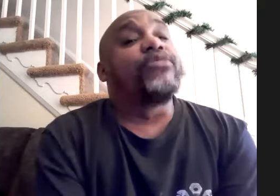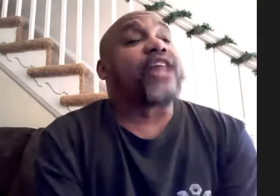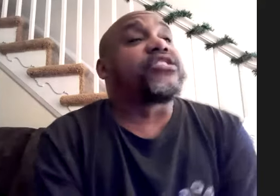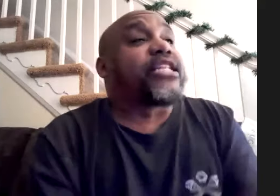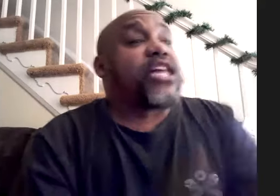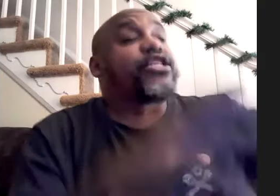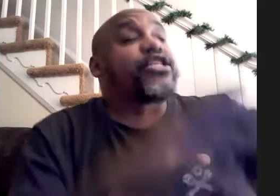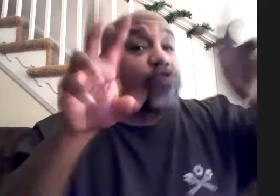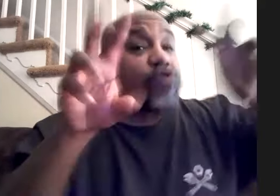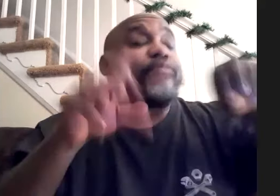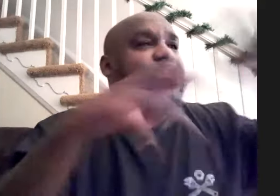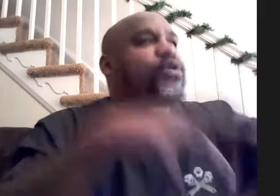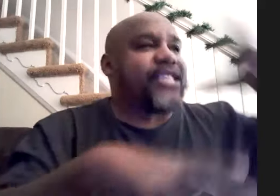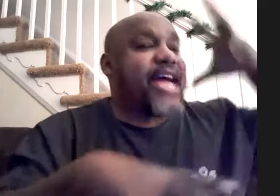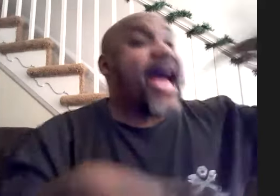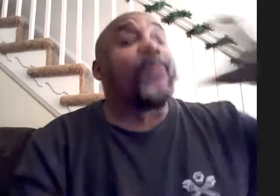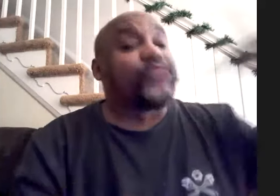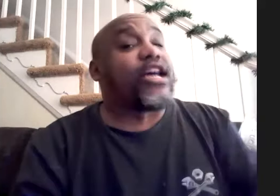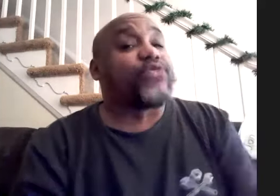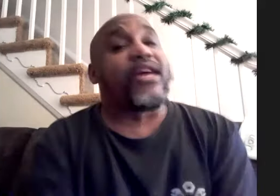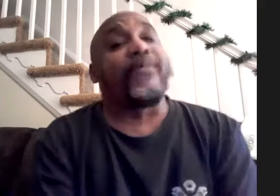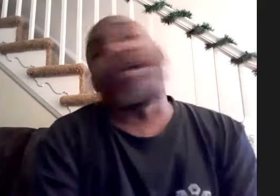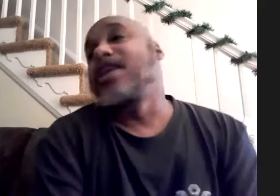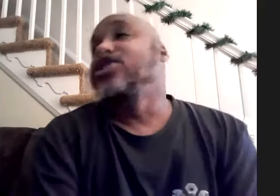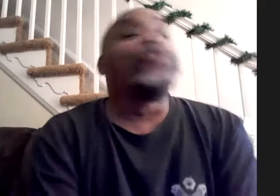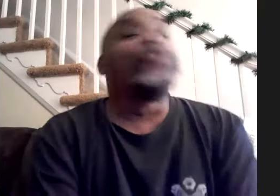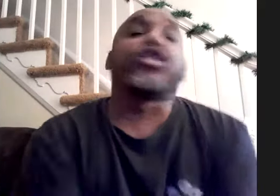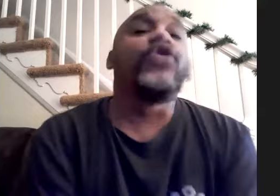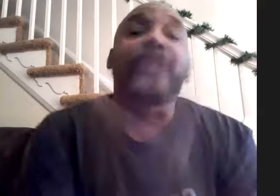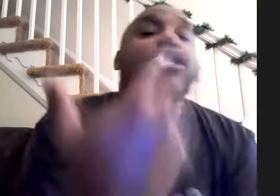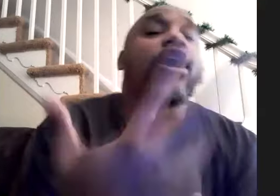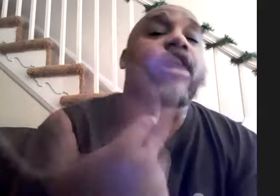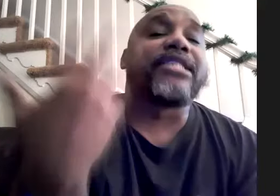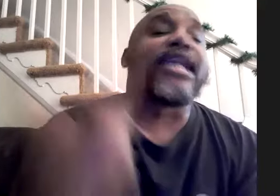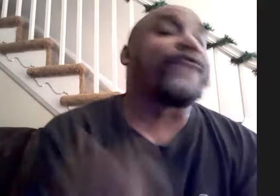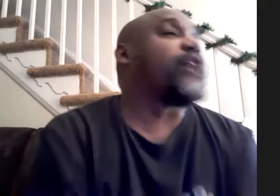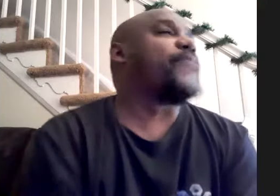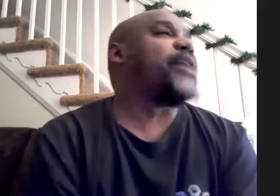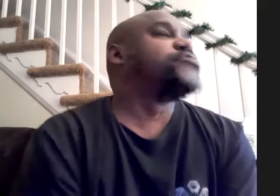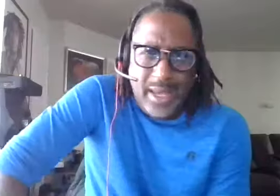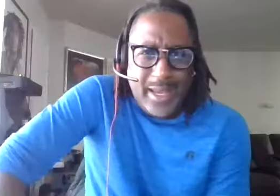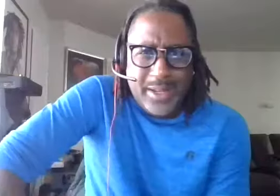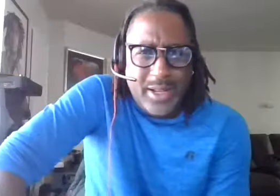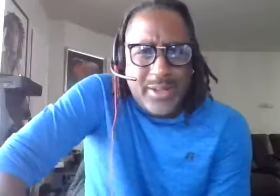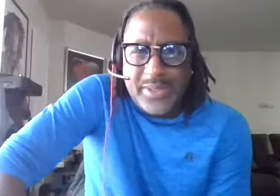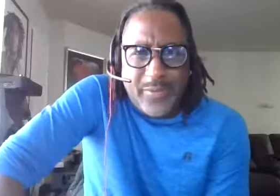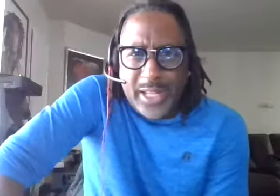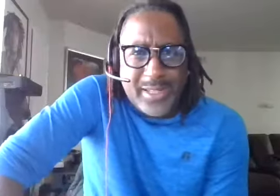tracks it's like the hits were great but then you get in the album tracks with them again dude we could you and i could talk about that for like about oh yeah you know stuff like